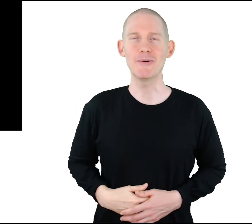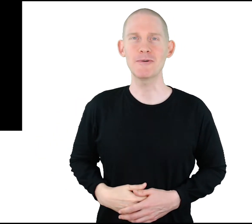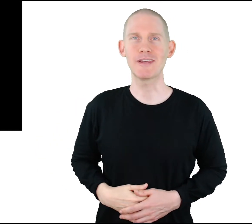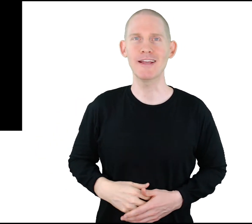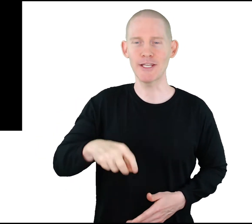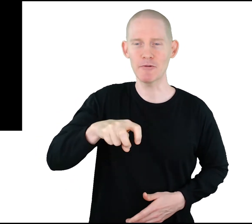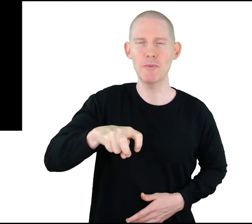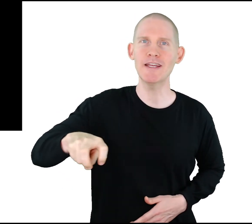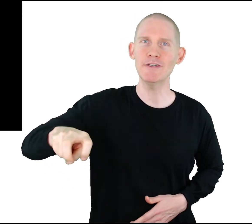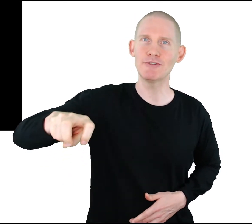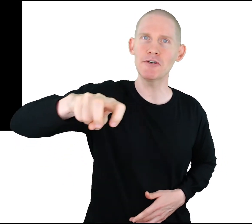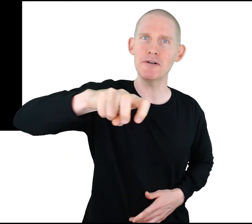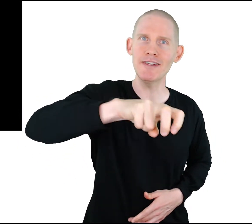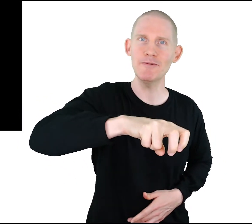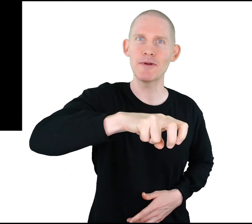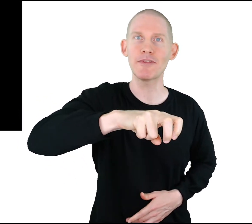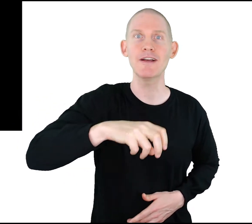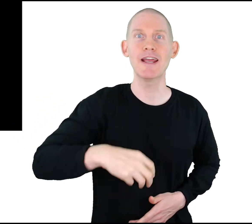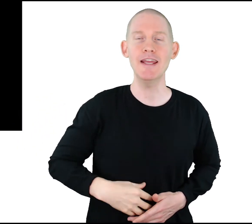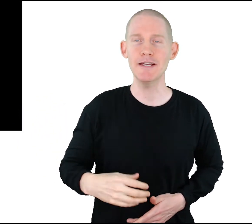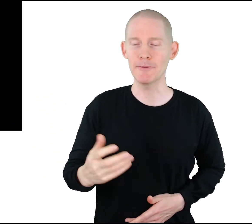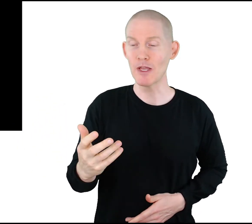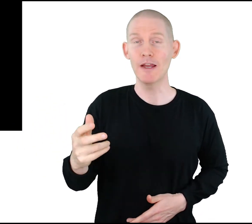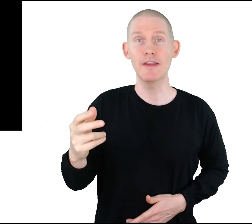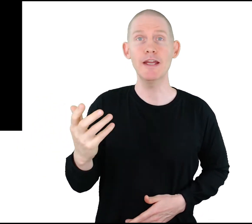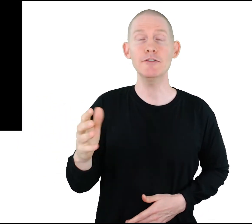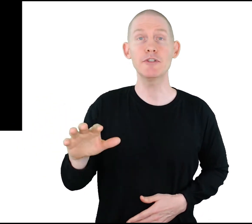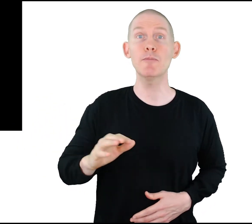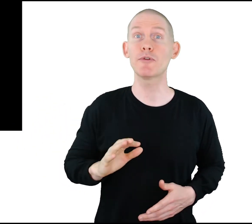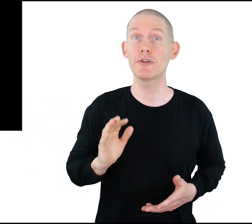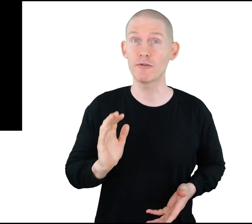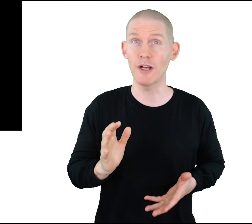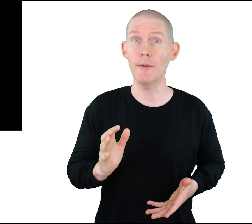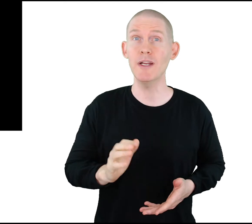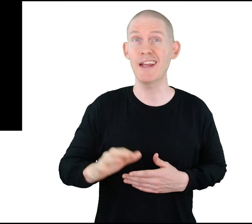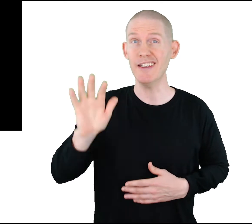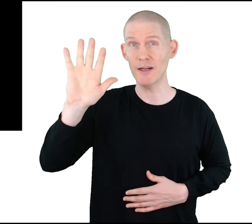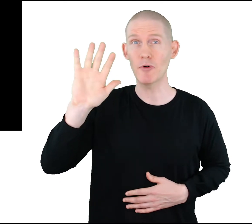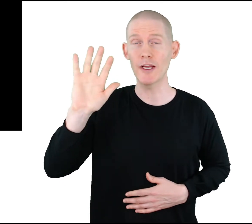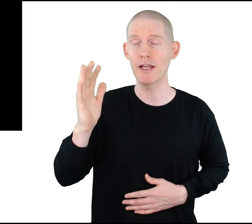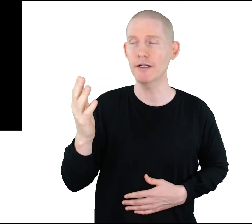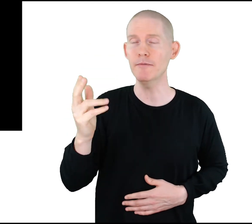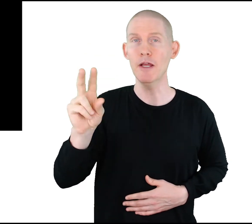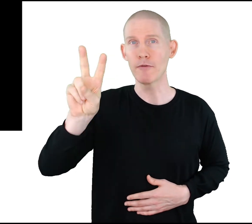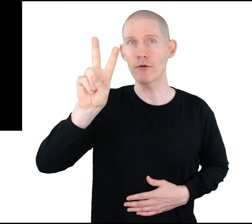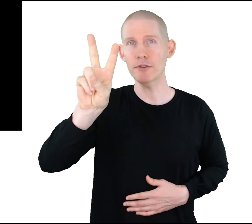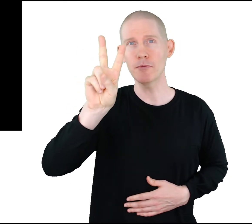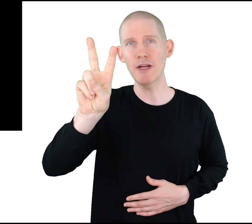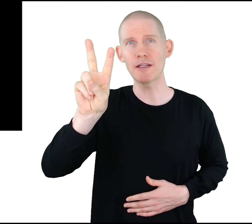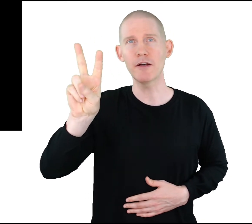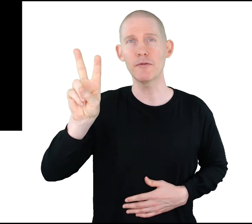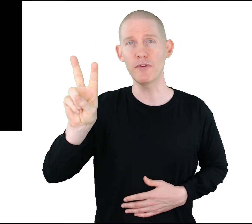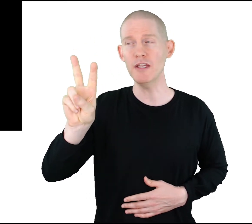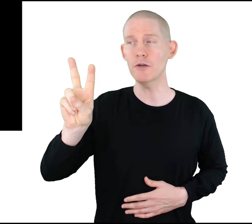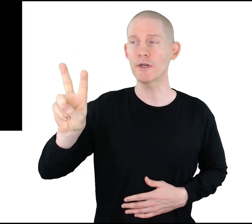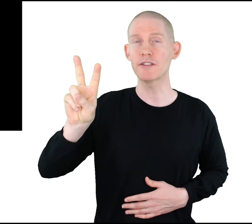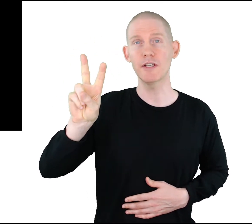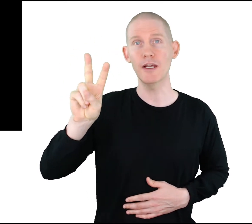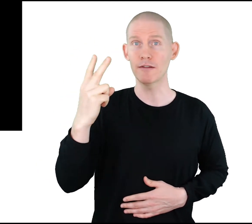Okay, it's like we're making a journey with our hand. In the hand shape with your dominant hand, I'm right-handed. First, make the letter V or we could say